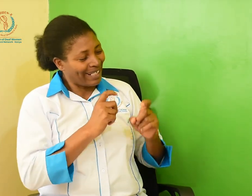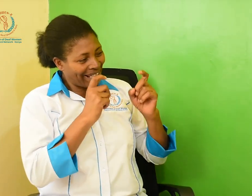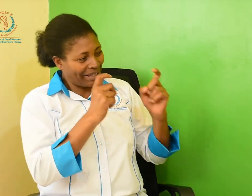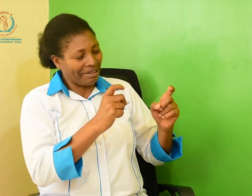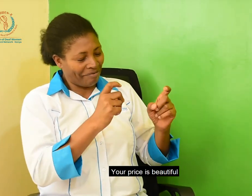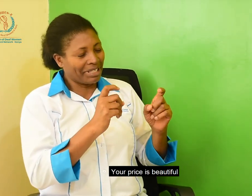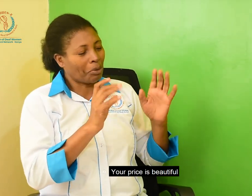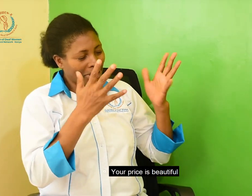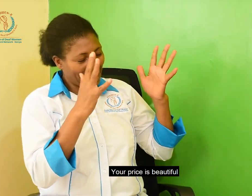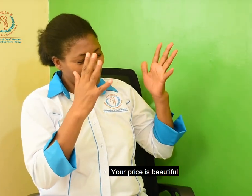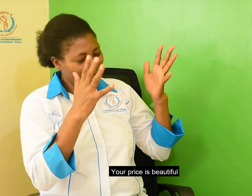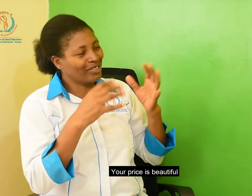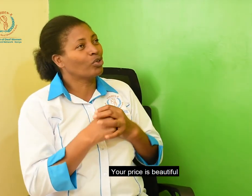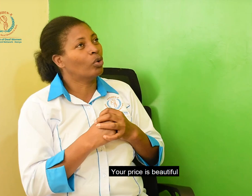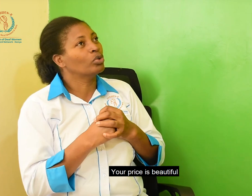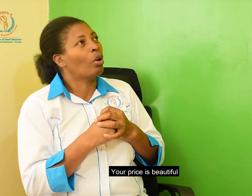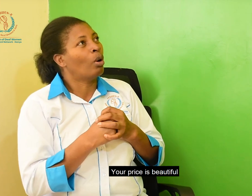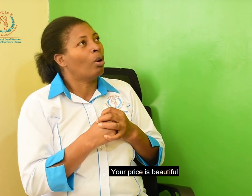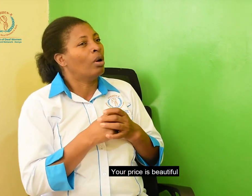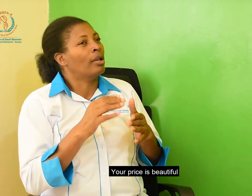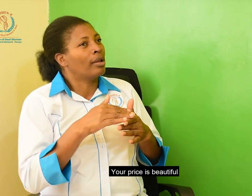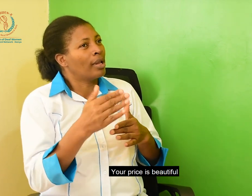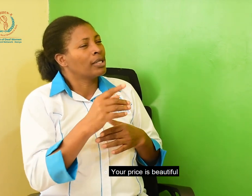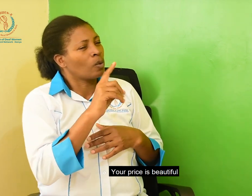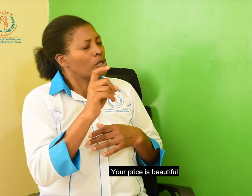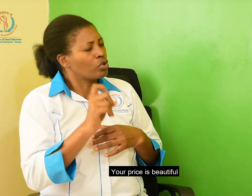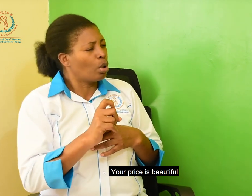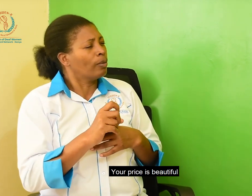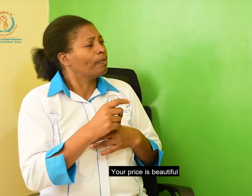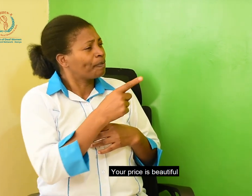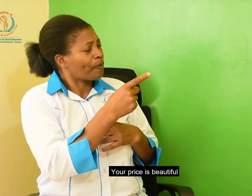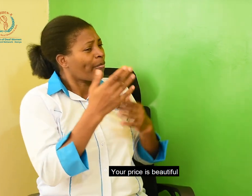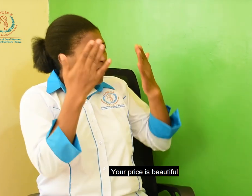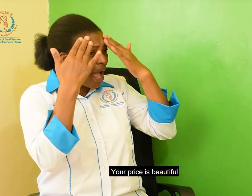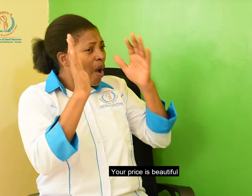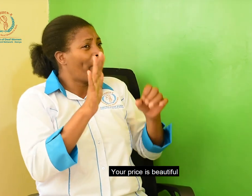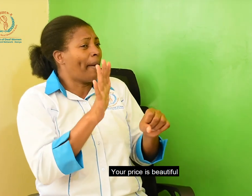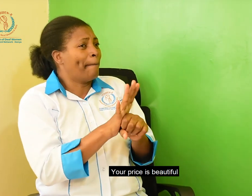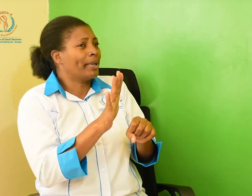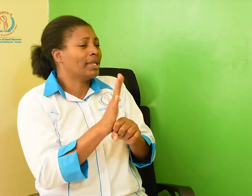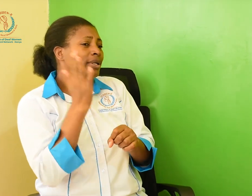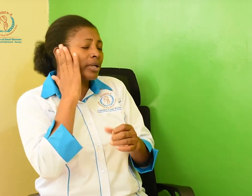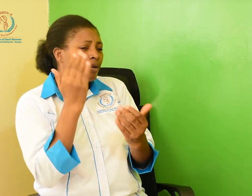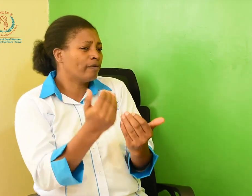It's that your gift, your prize is very beautiful. Thank you.